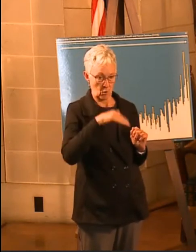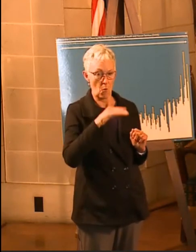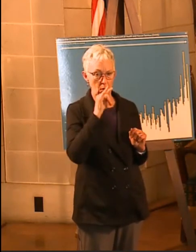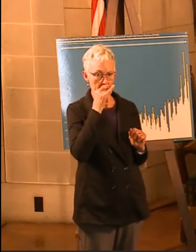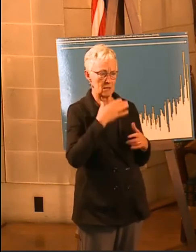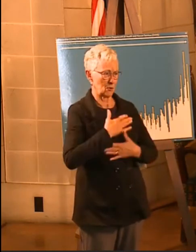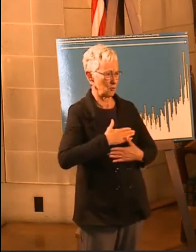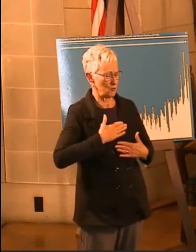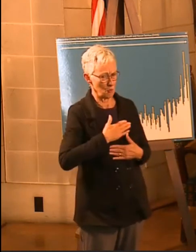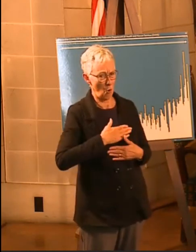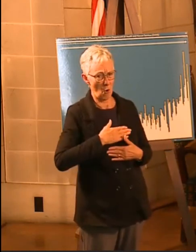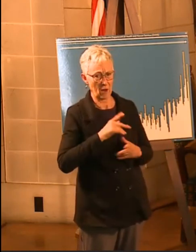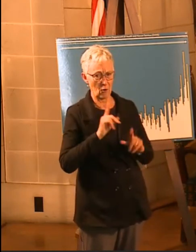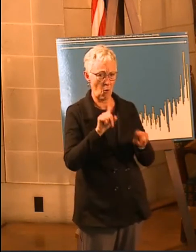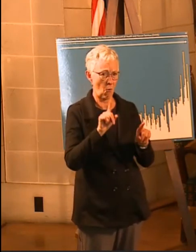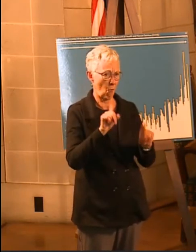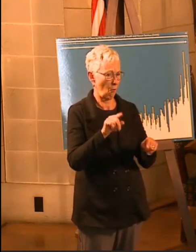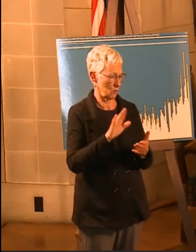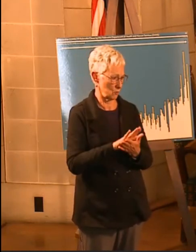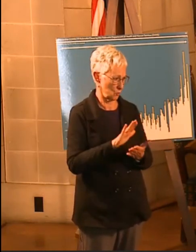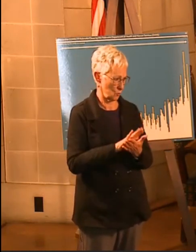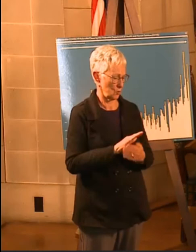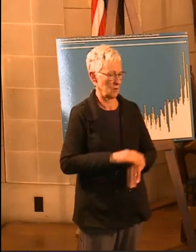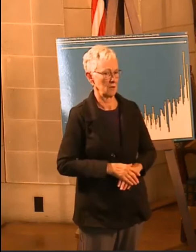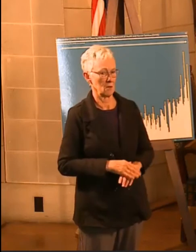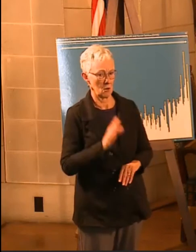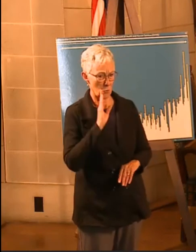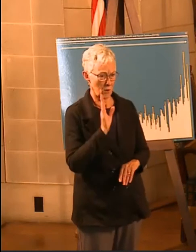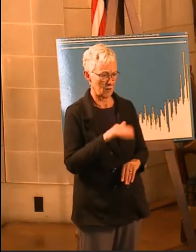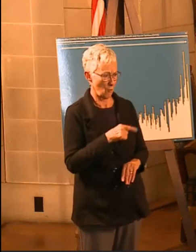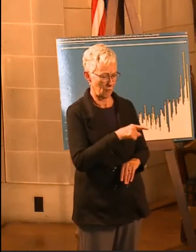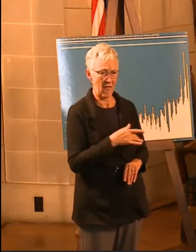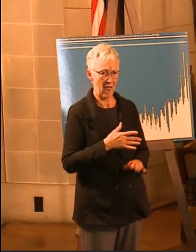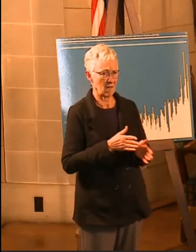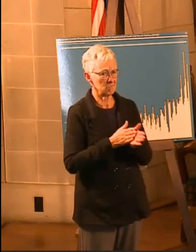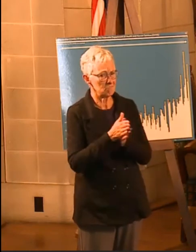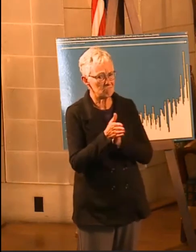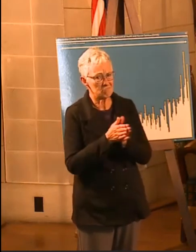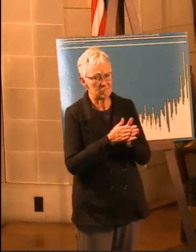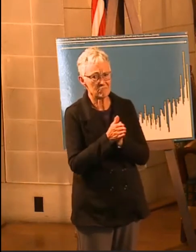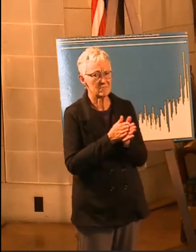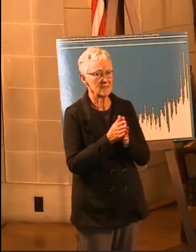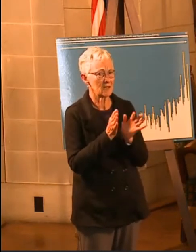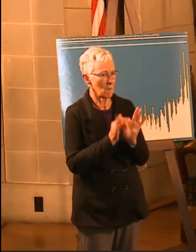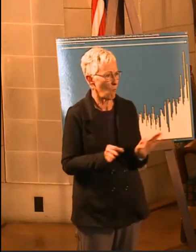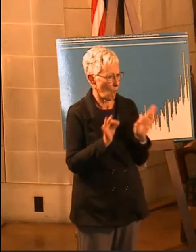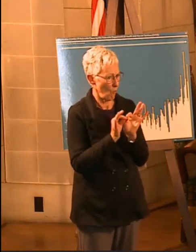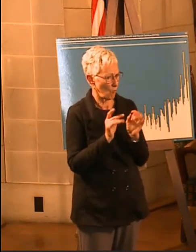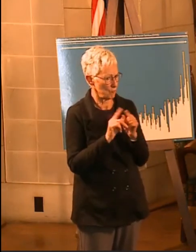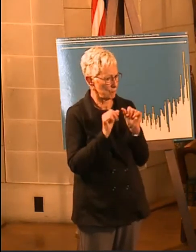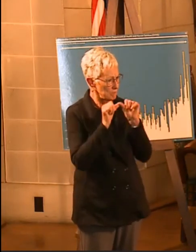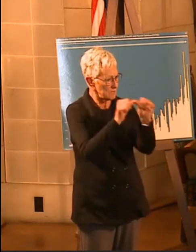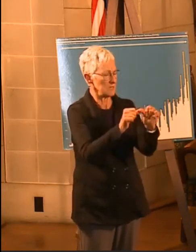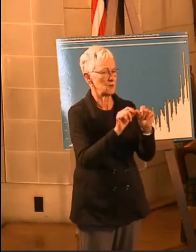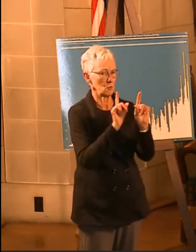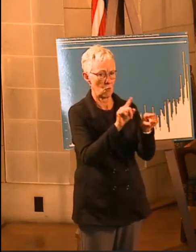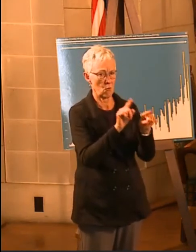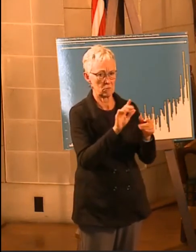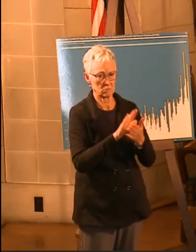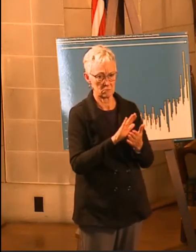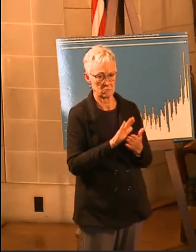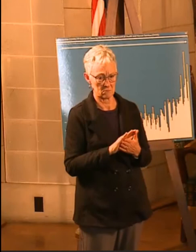to be in schools. We know that this is meaningful to them. We know as a society that our kids in schools are